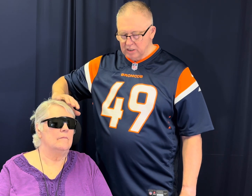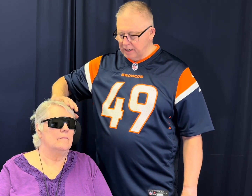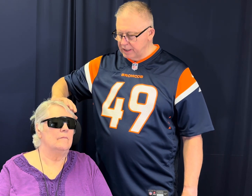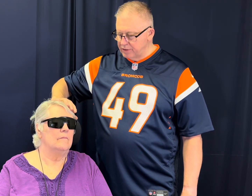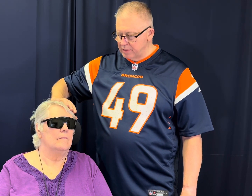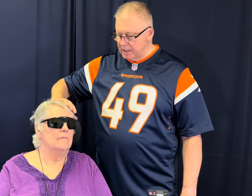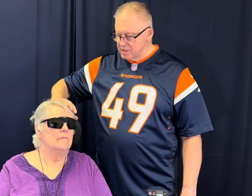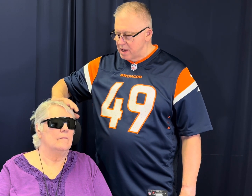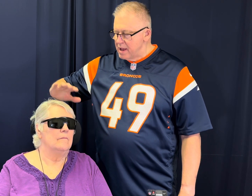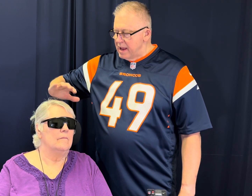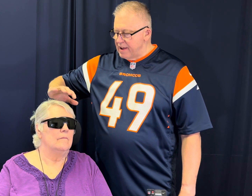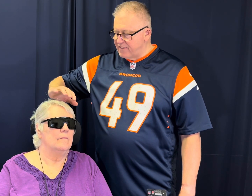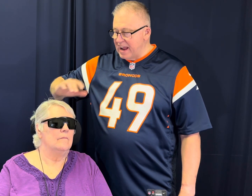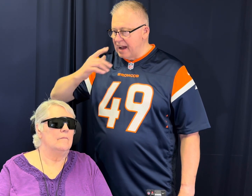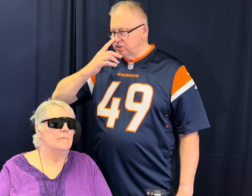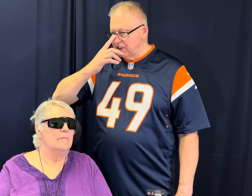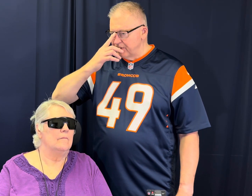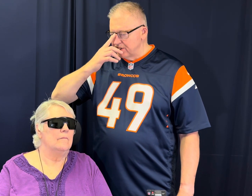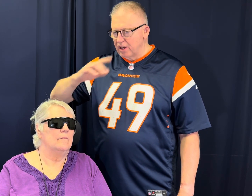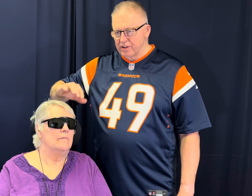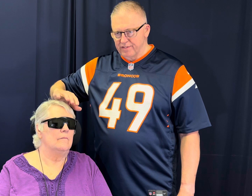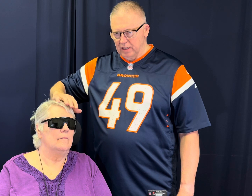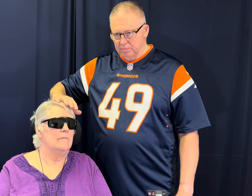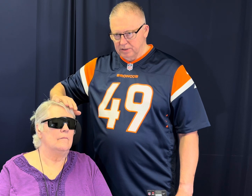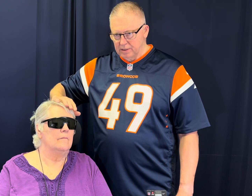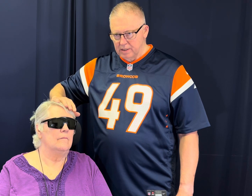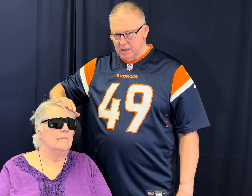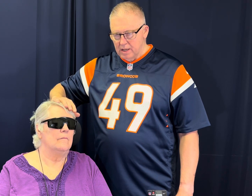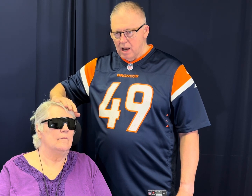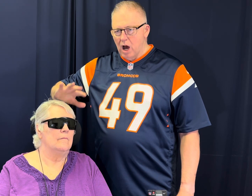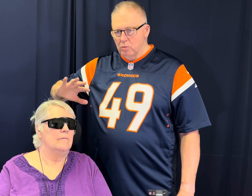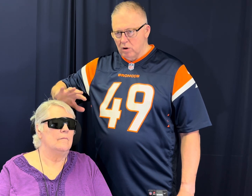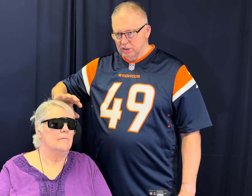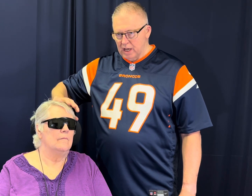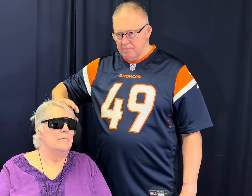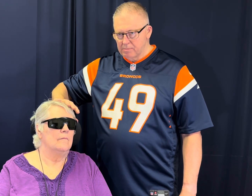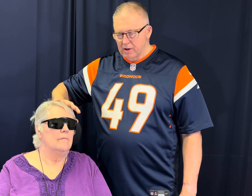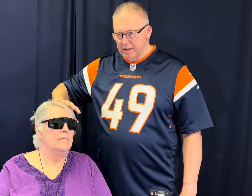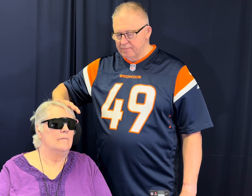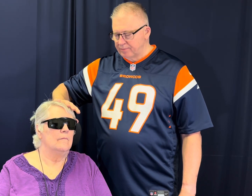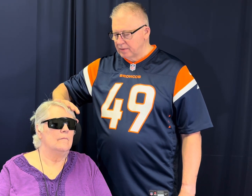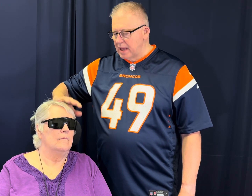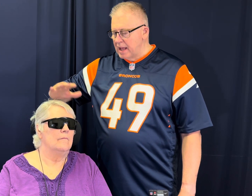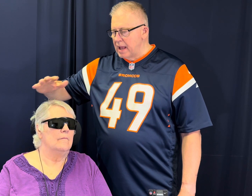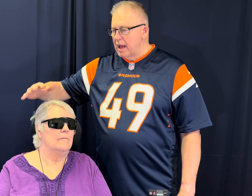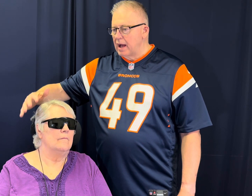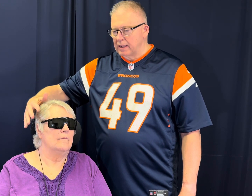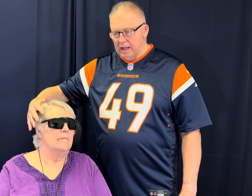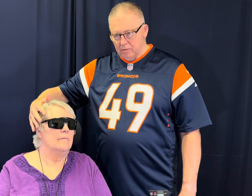clarity to it is if I have stuff that's underdeveloped on one side of my brain and we